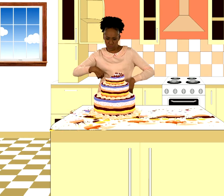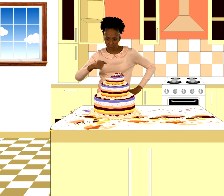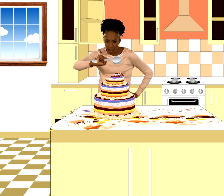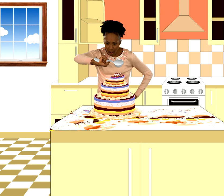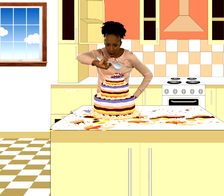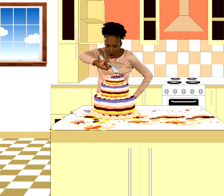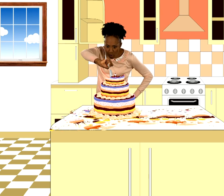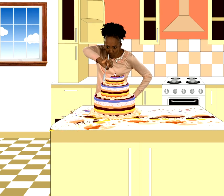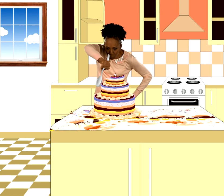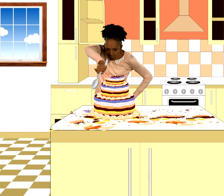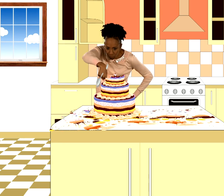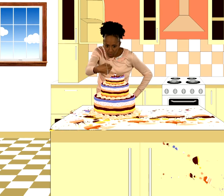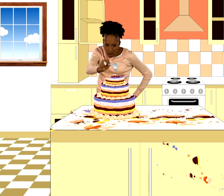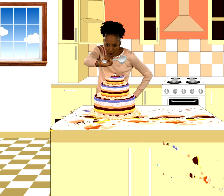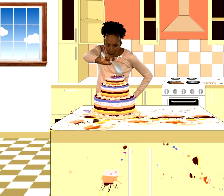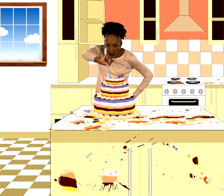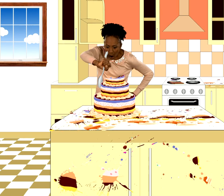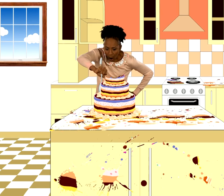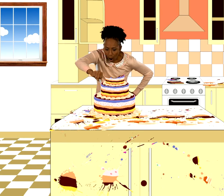I'm wolfing it down With a whirl of my spoon